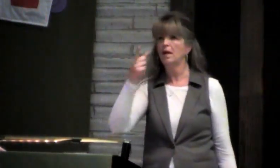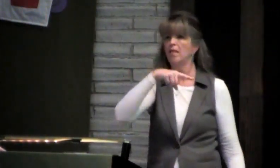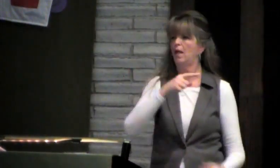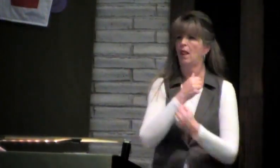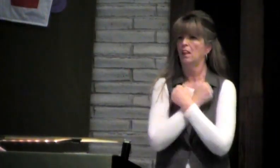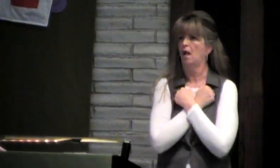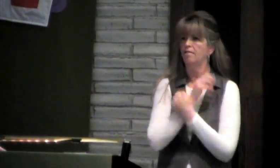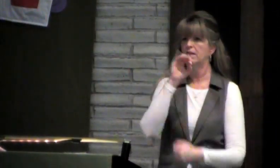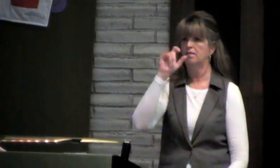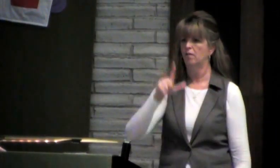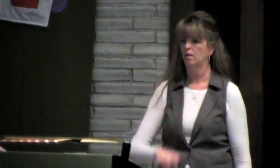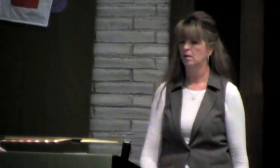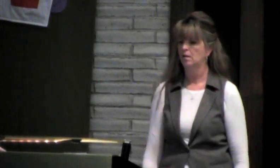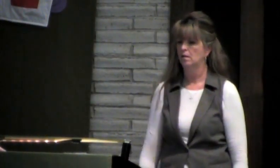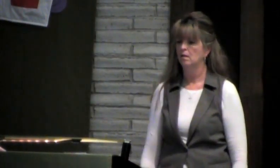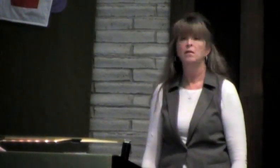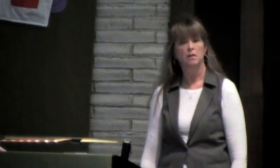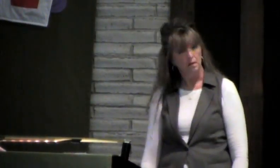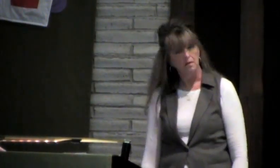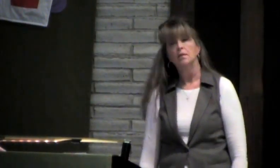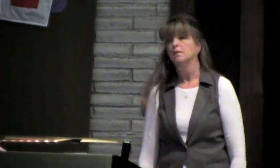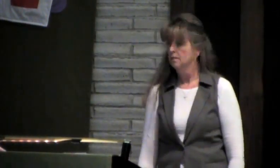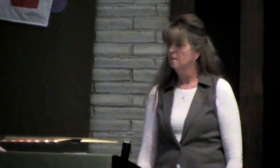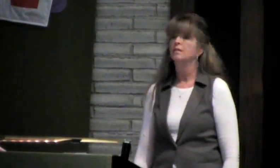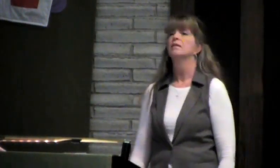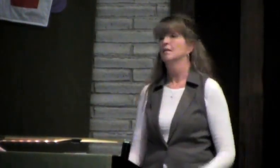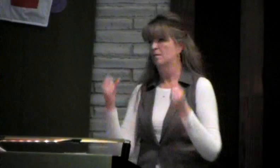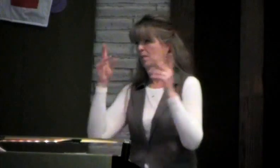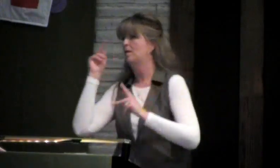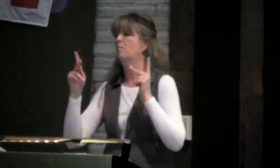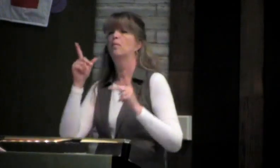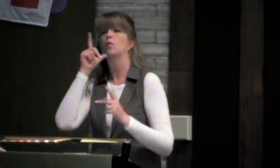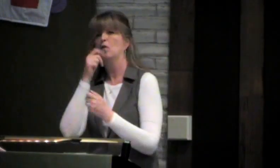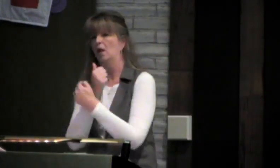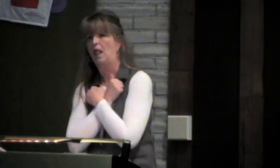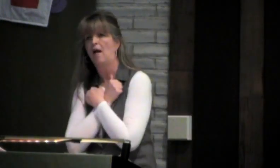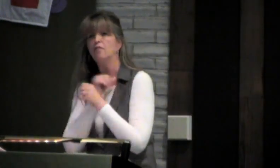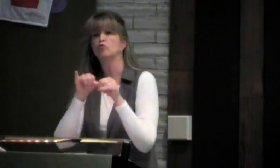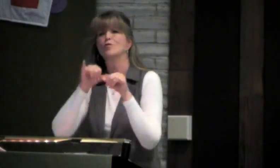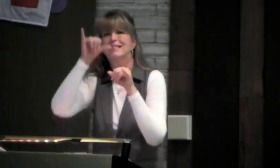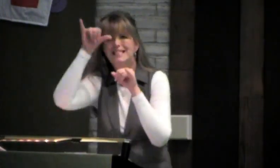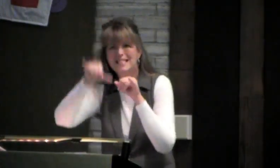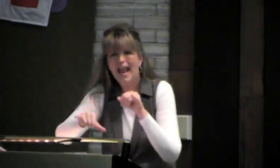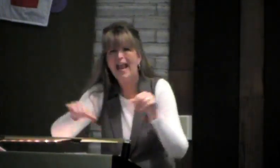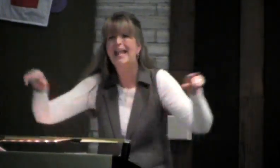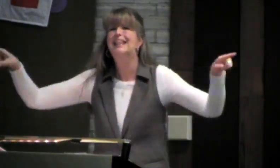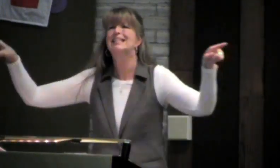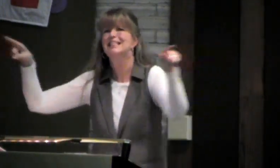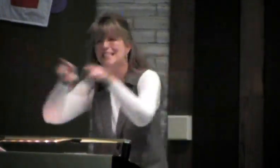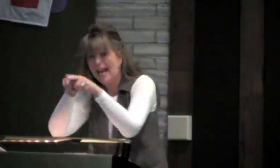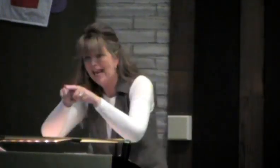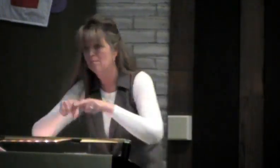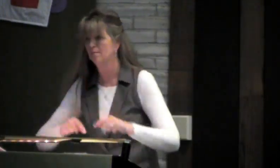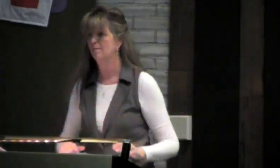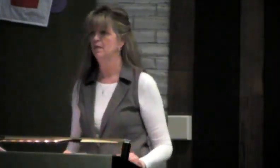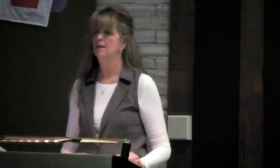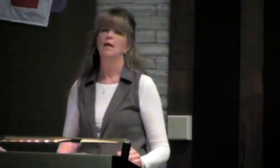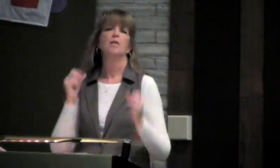from it. And people said, and the scripture says people did that because they loved their deeds that were evil. They